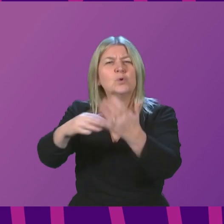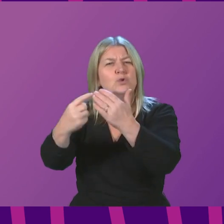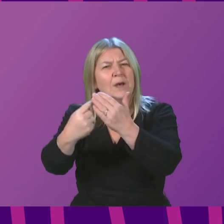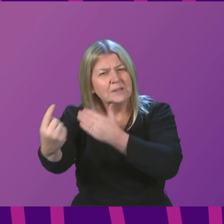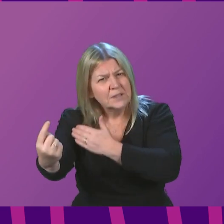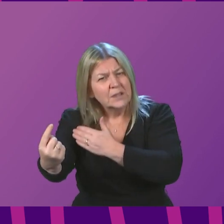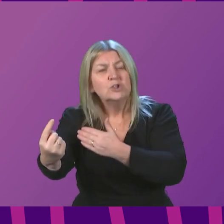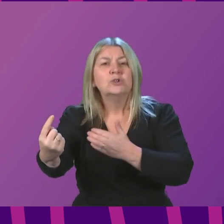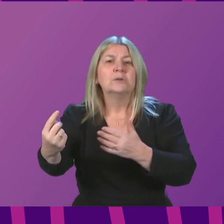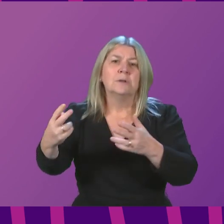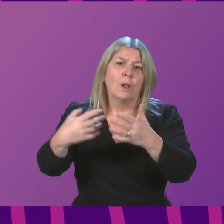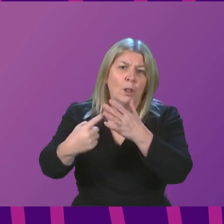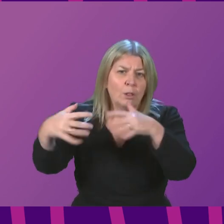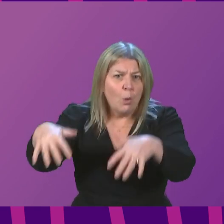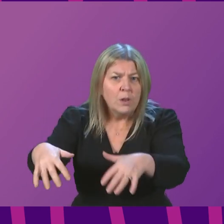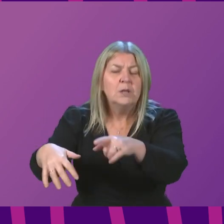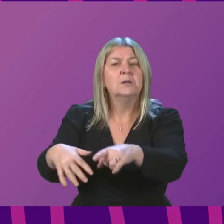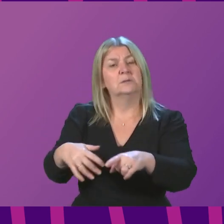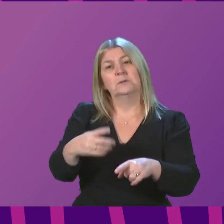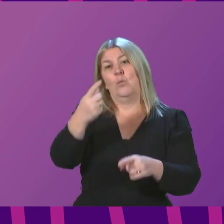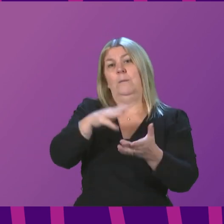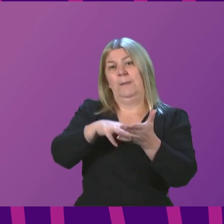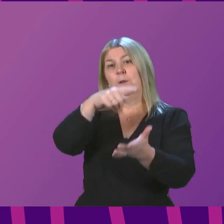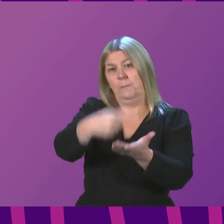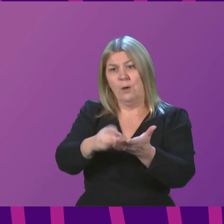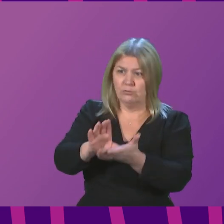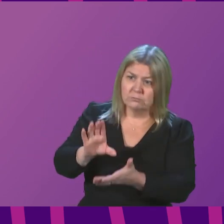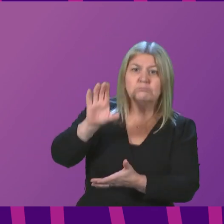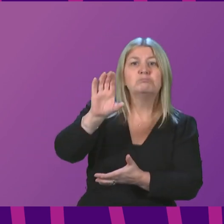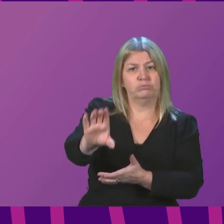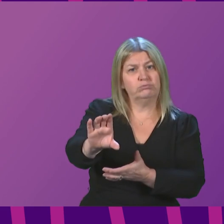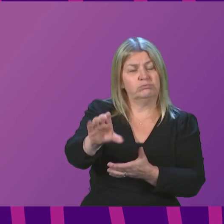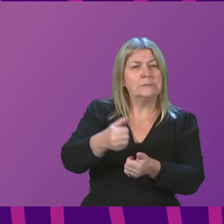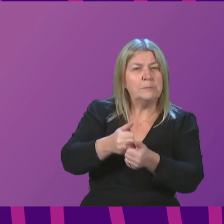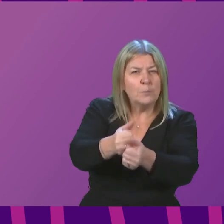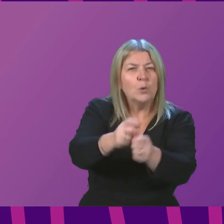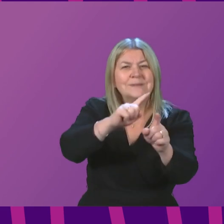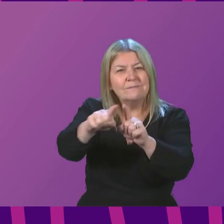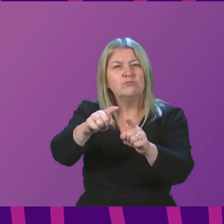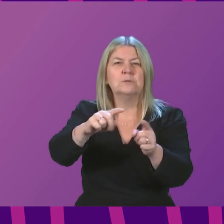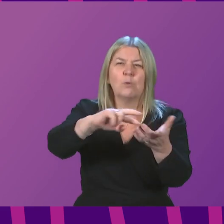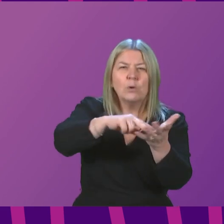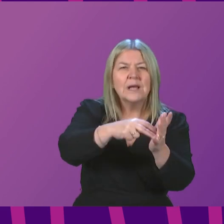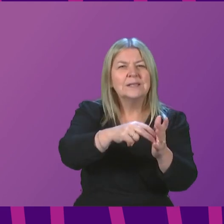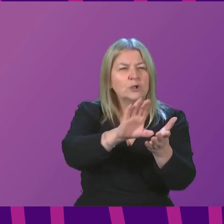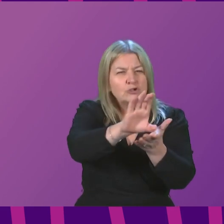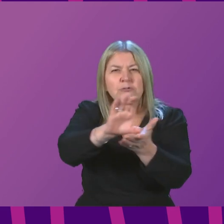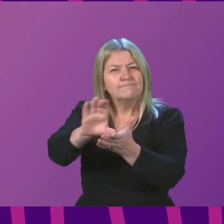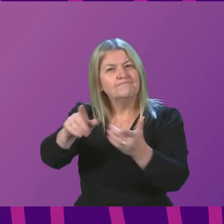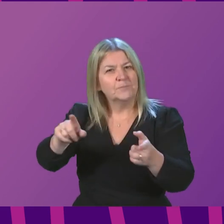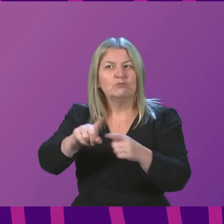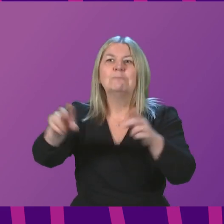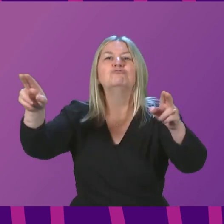additional £1 million available to support the work of organisations involved in this area. Lastly,